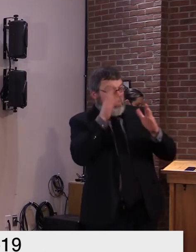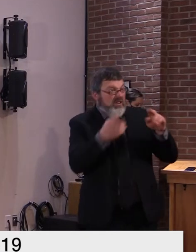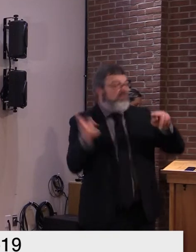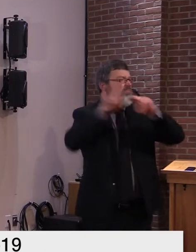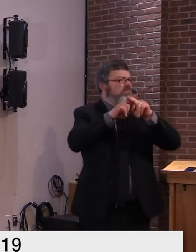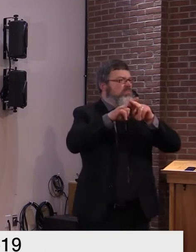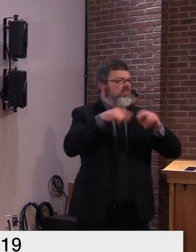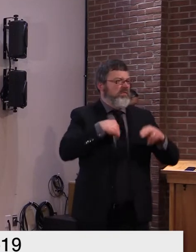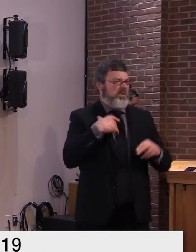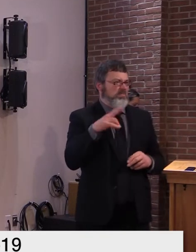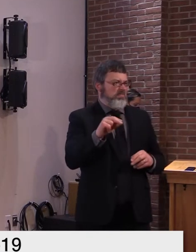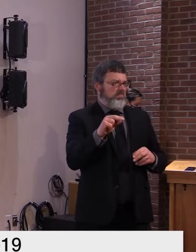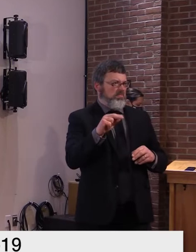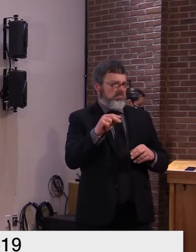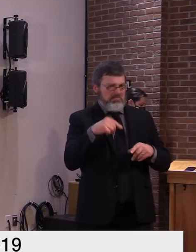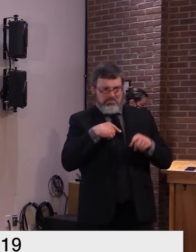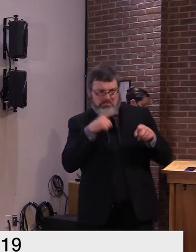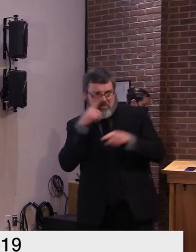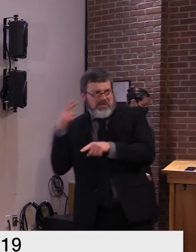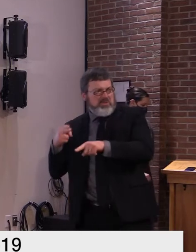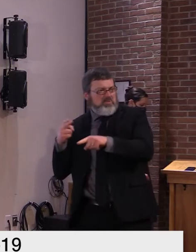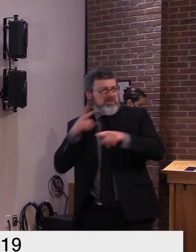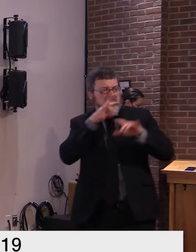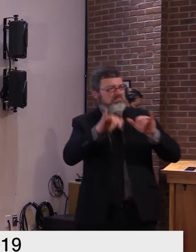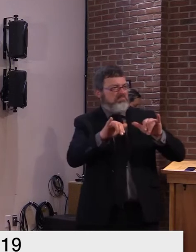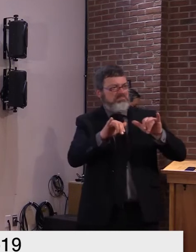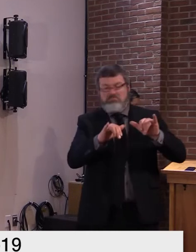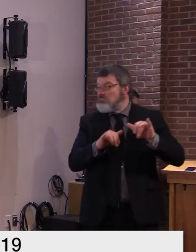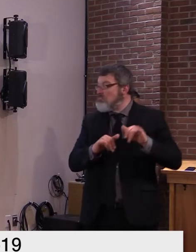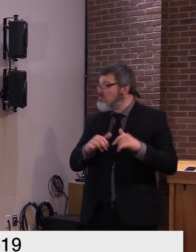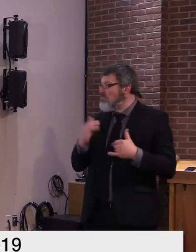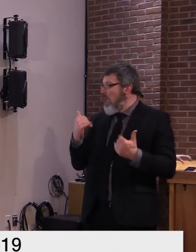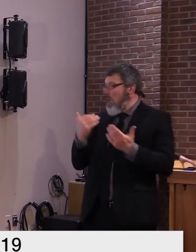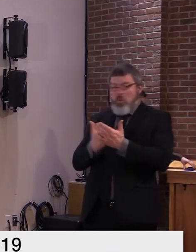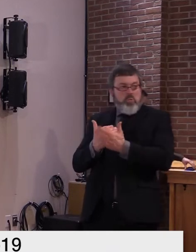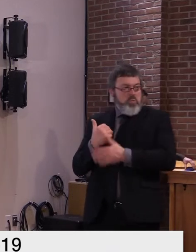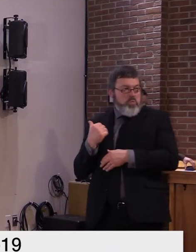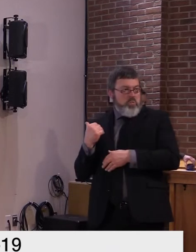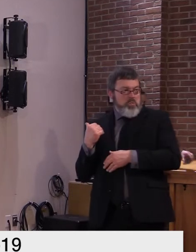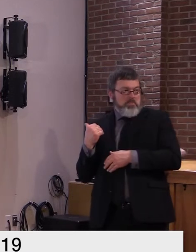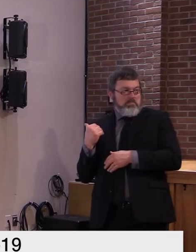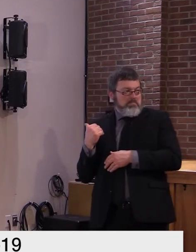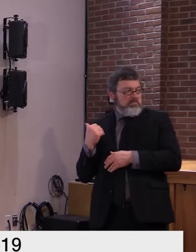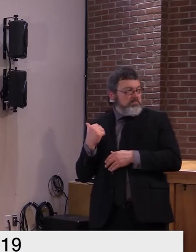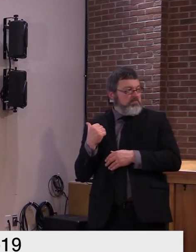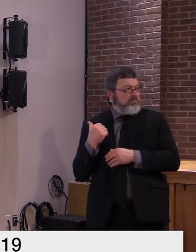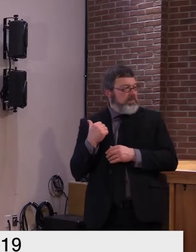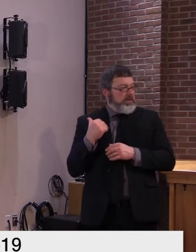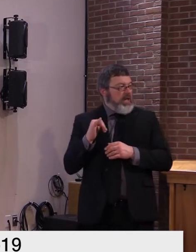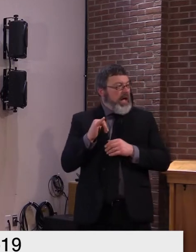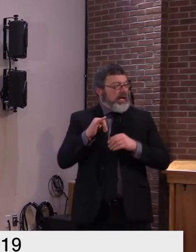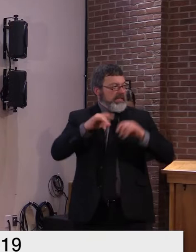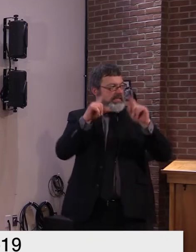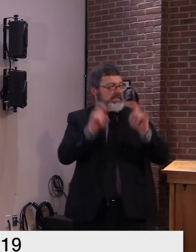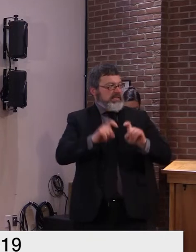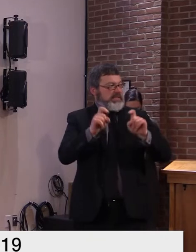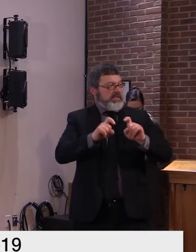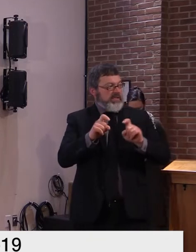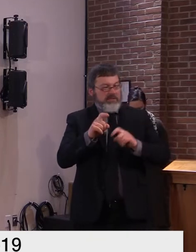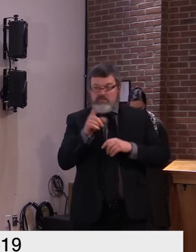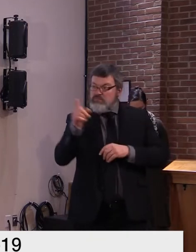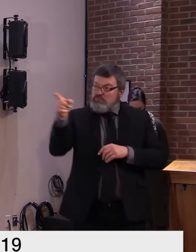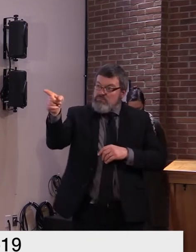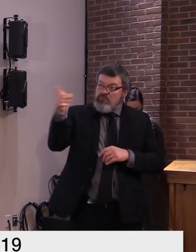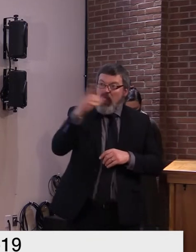about almost an average of 5 000 tests per day over seven days i